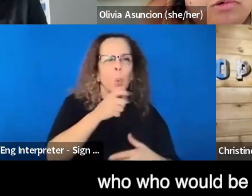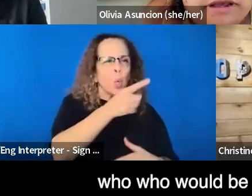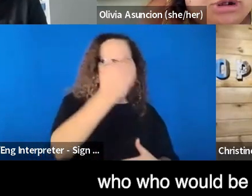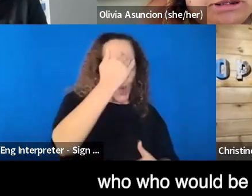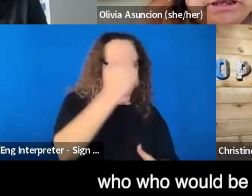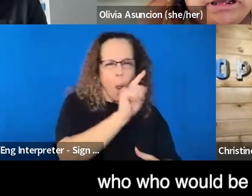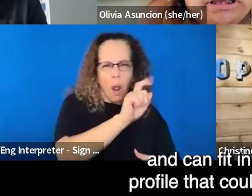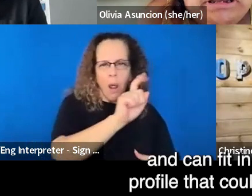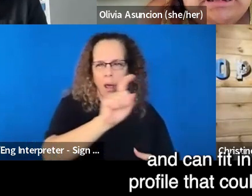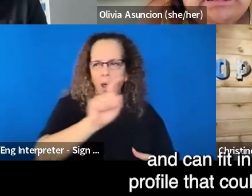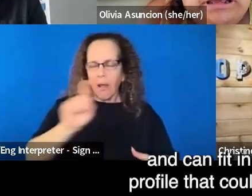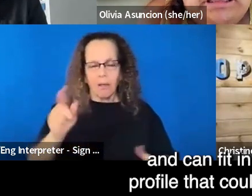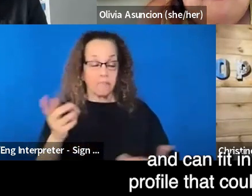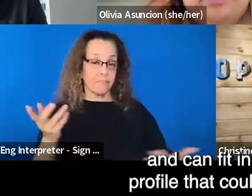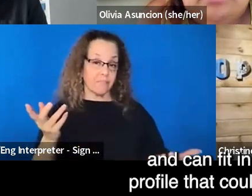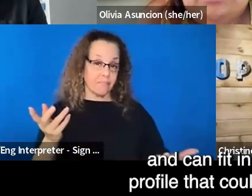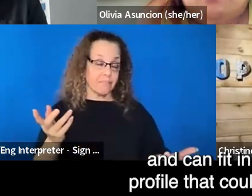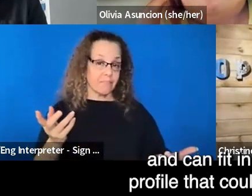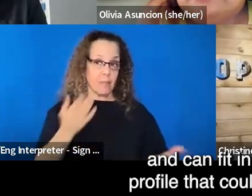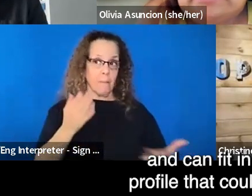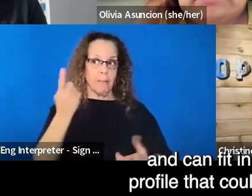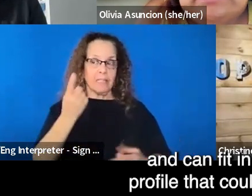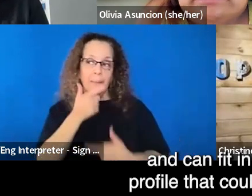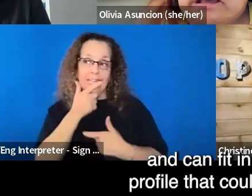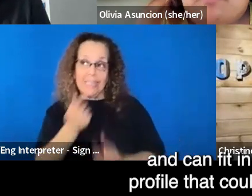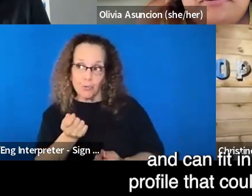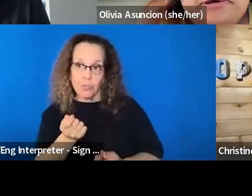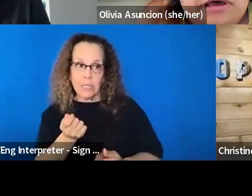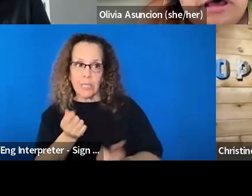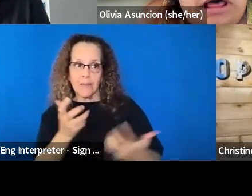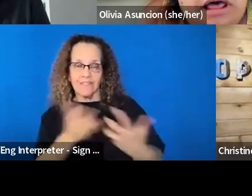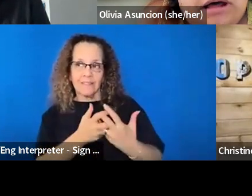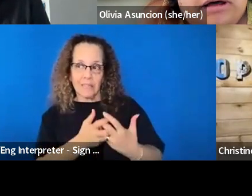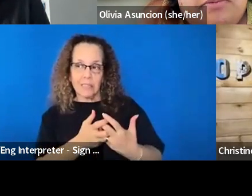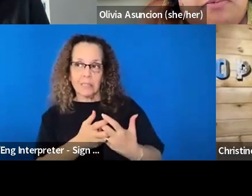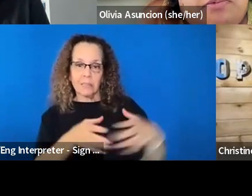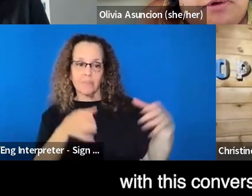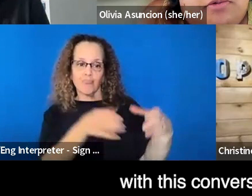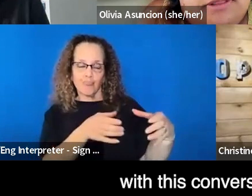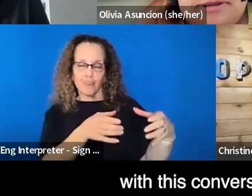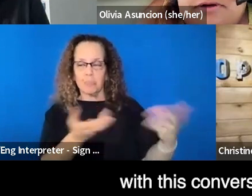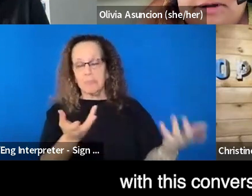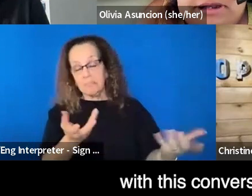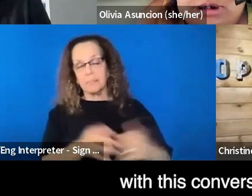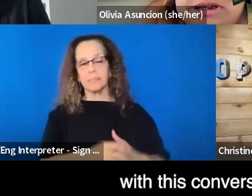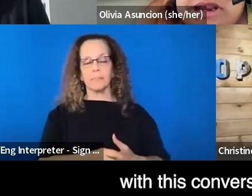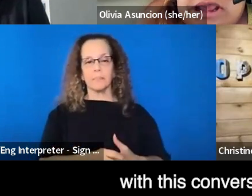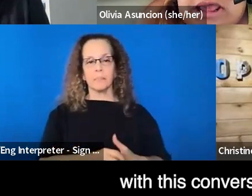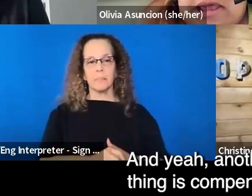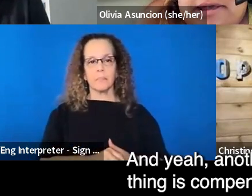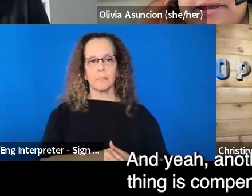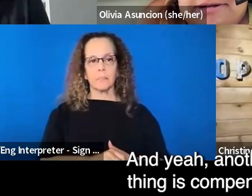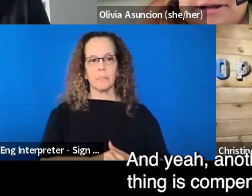who, who would be interested in, and, can fit in this profile that could, that could help, uh, with, with this conversation.